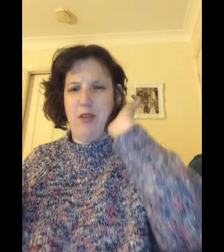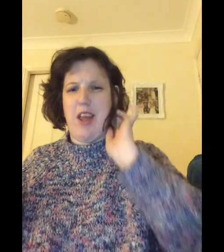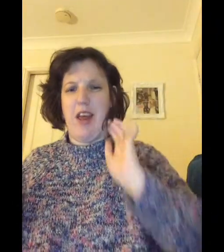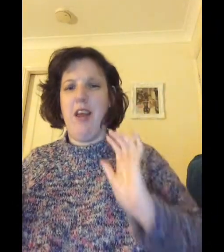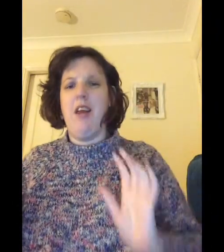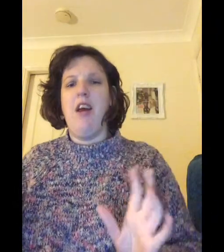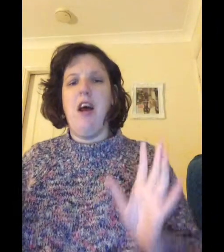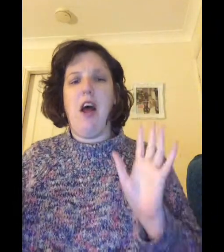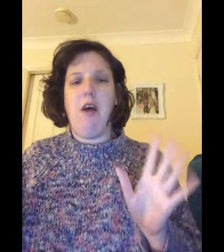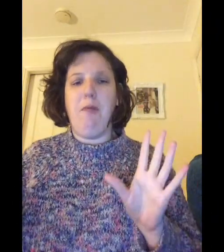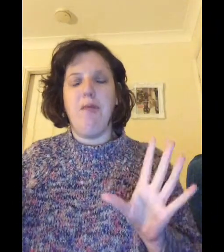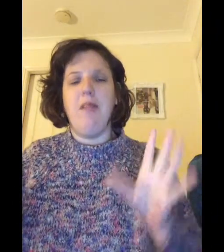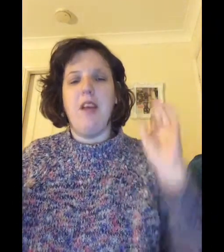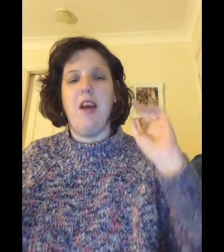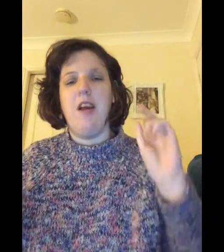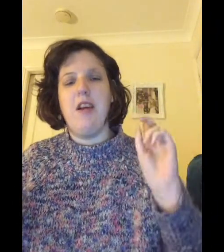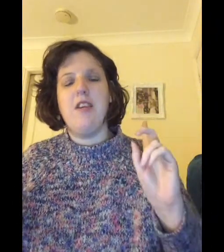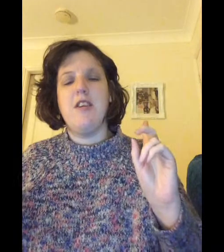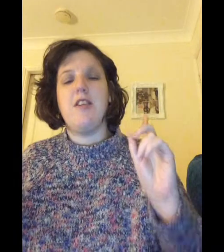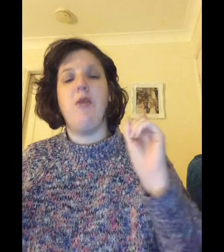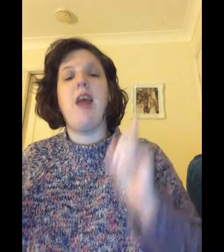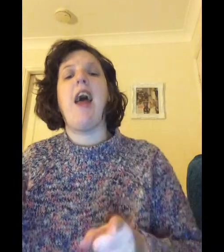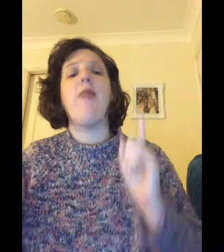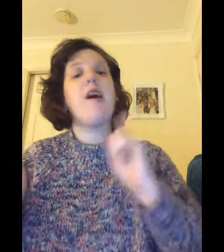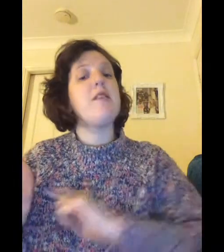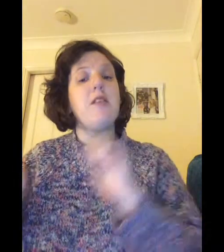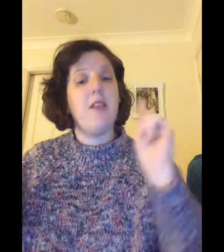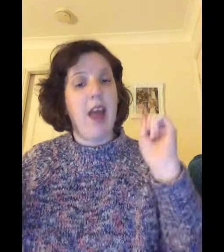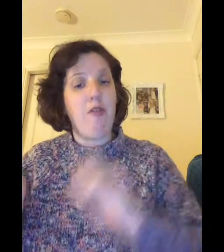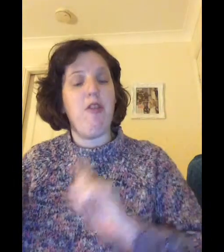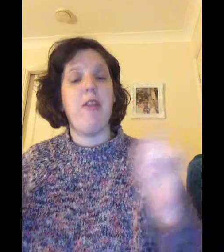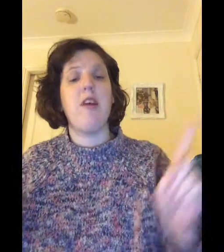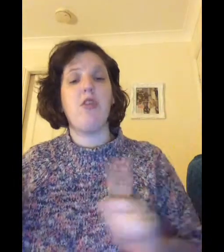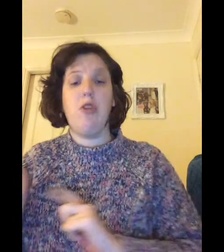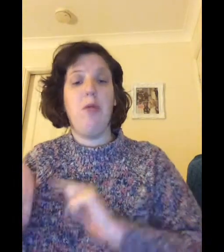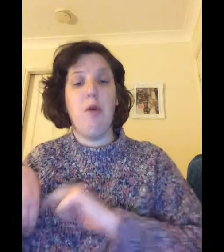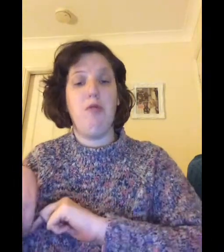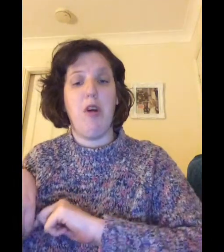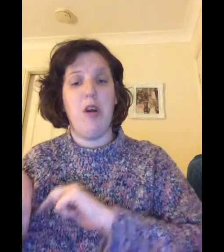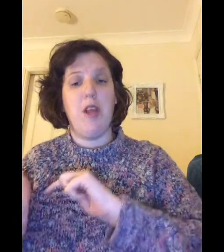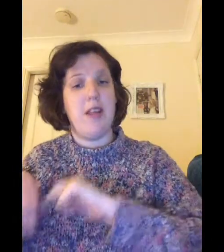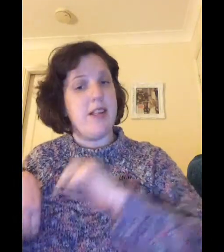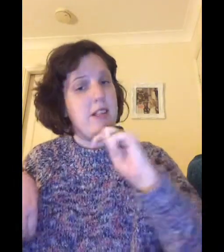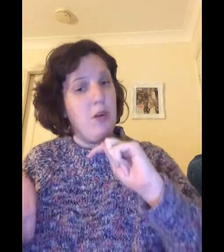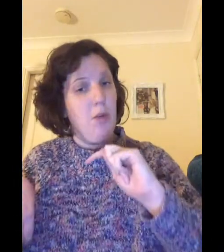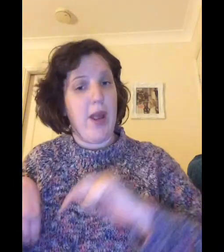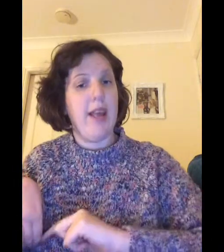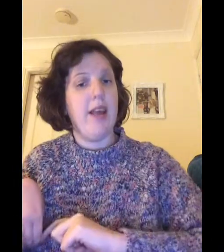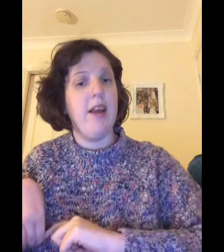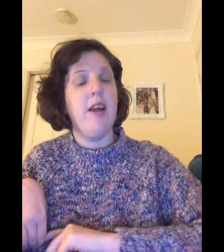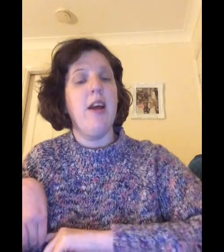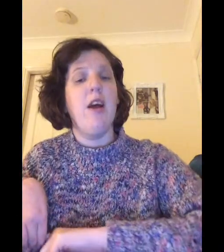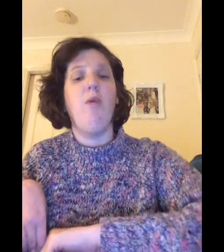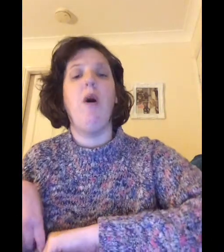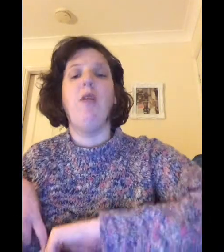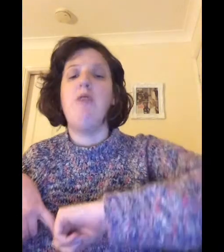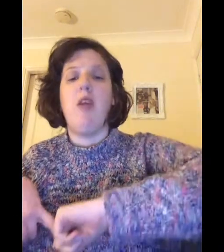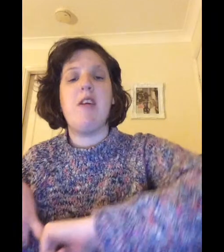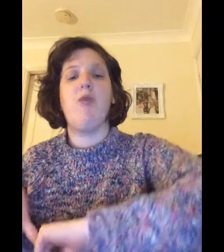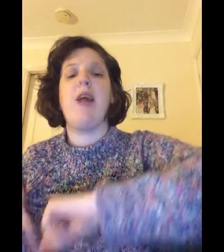yeah um so yeah that's everything that's going to come up for this week well not this week